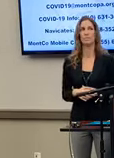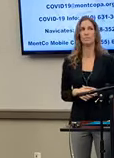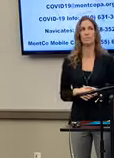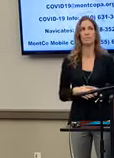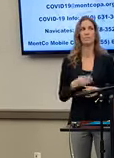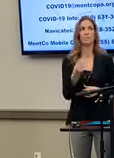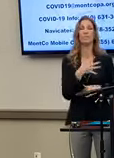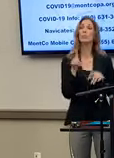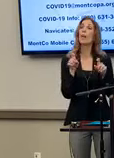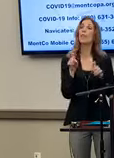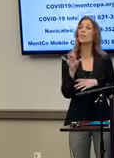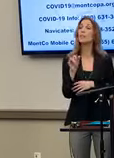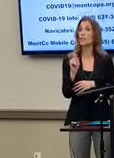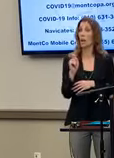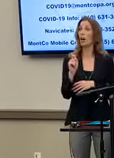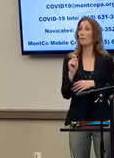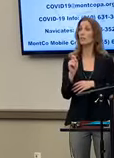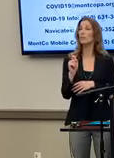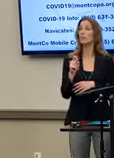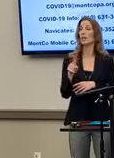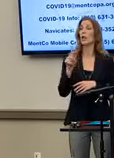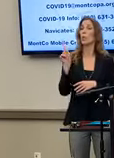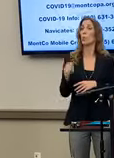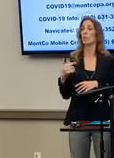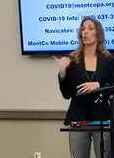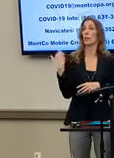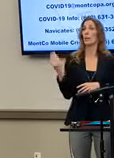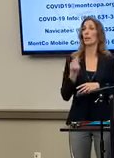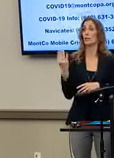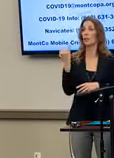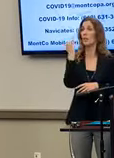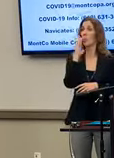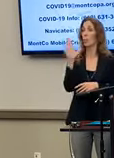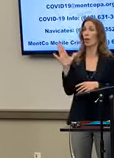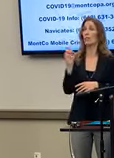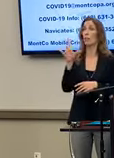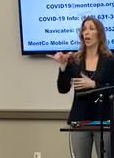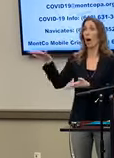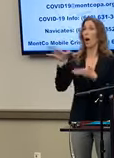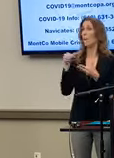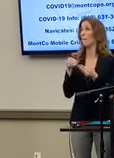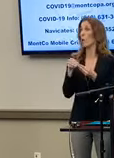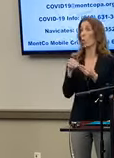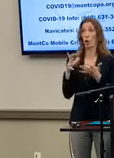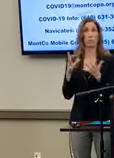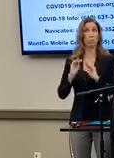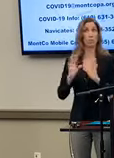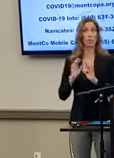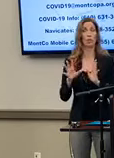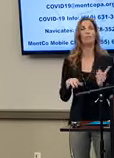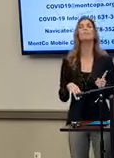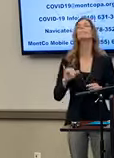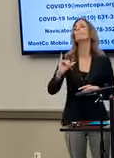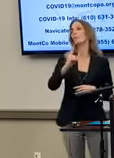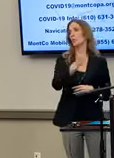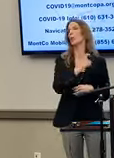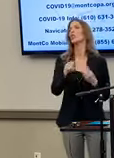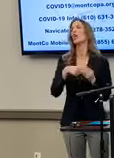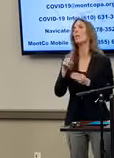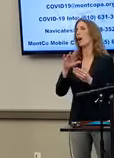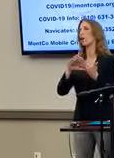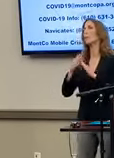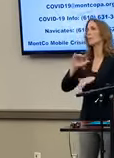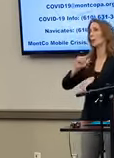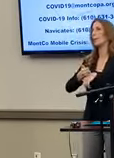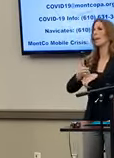The testing site, there was a question Monday of whether or not it would be resupplied. Is there any more clarification on Yes. So the question was about the community